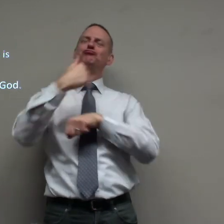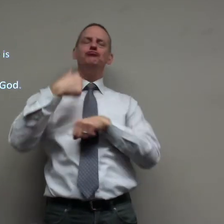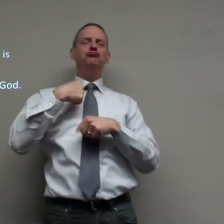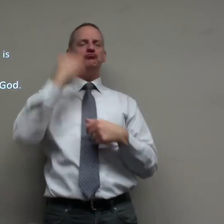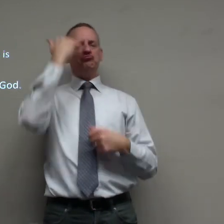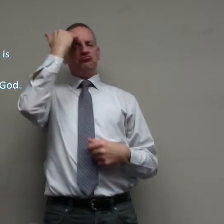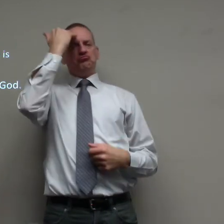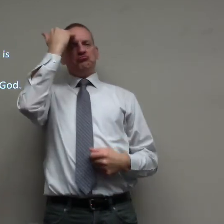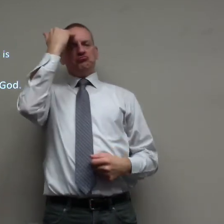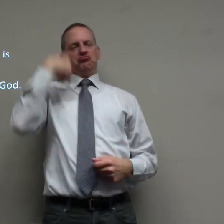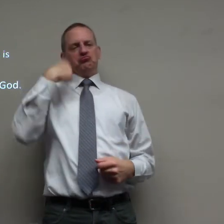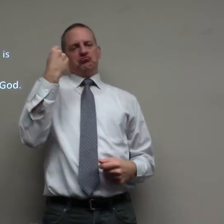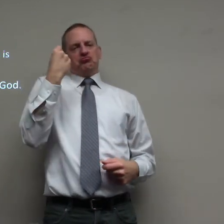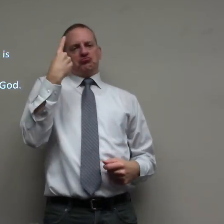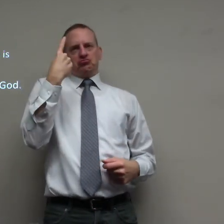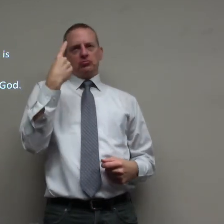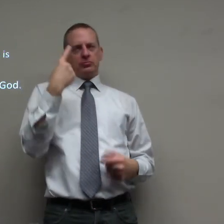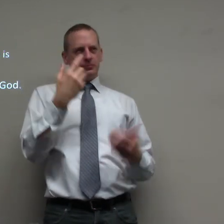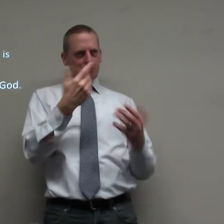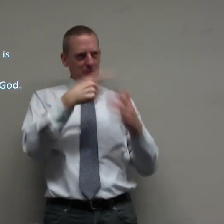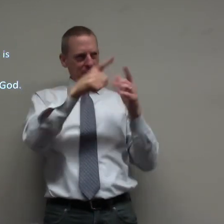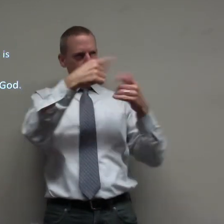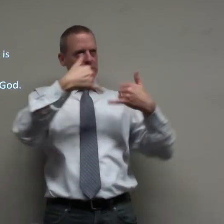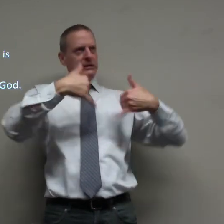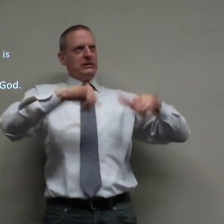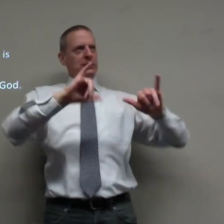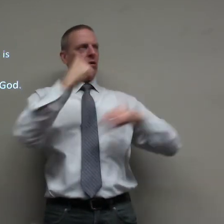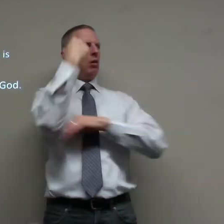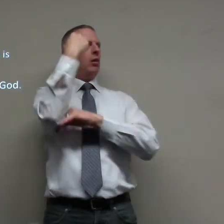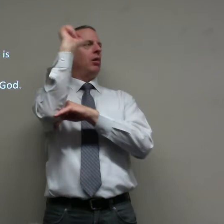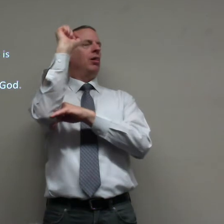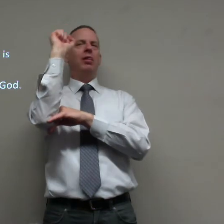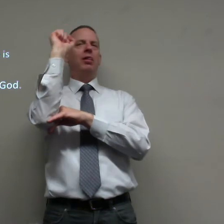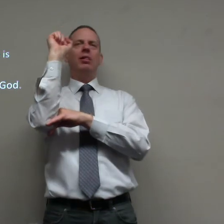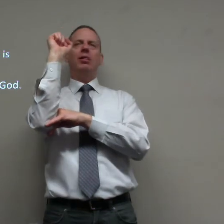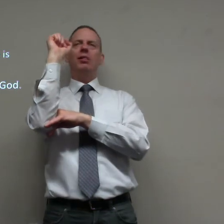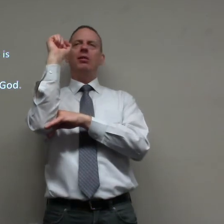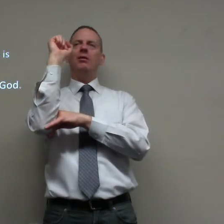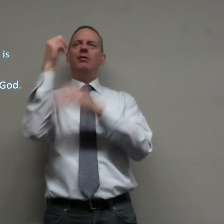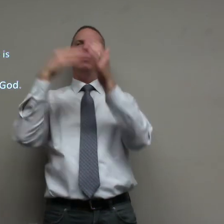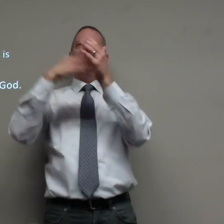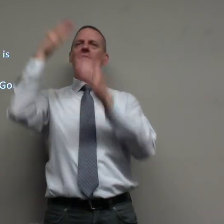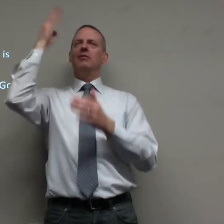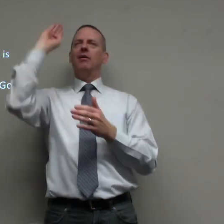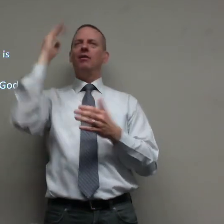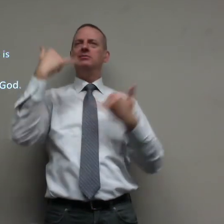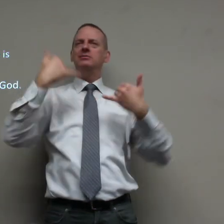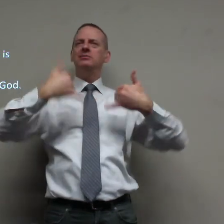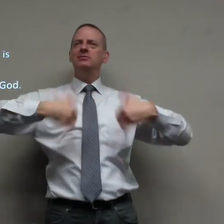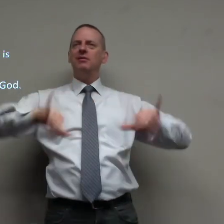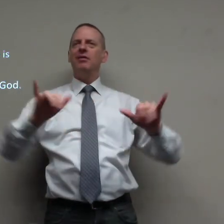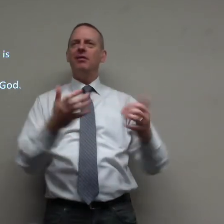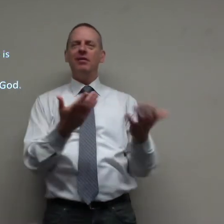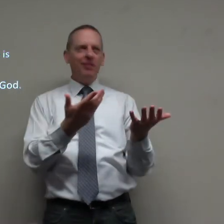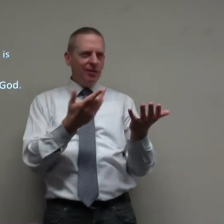some people say all the churches are wrong some people say I understand but they're still rebelling against God